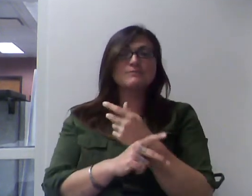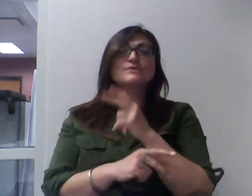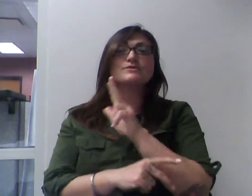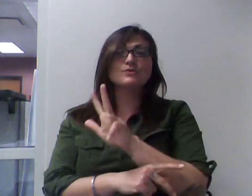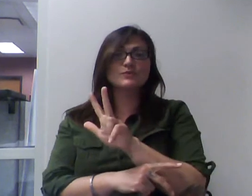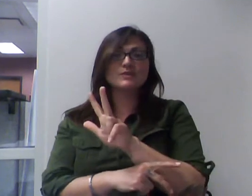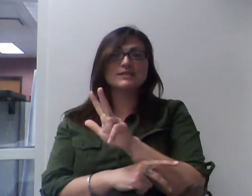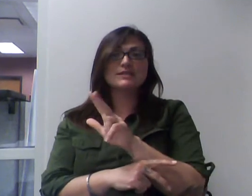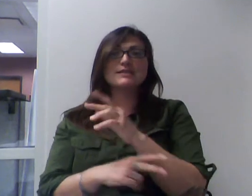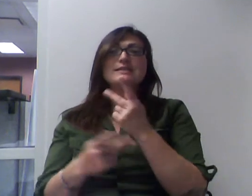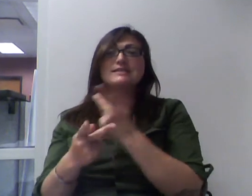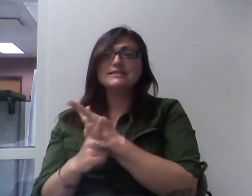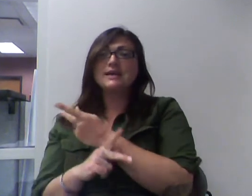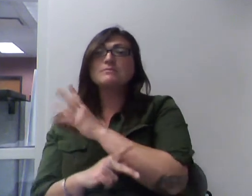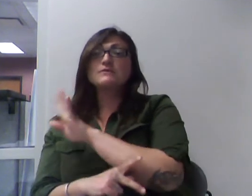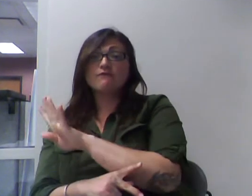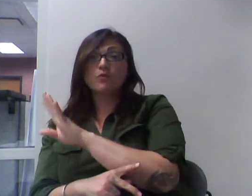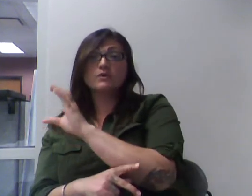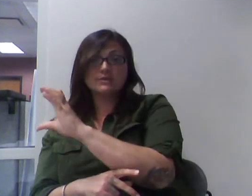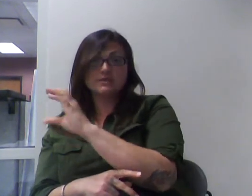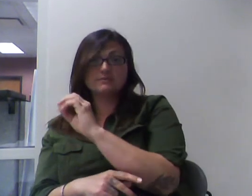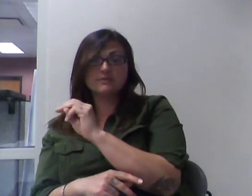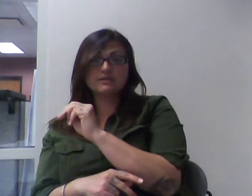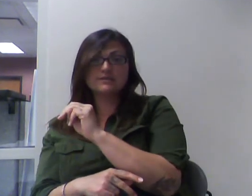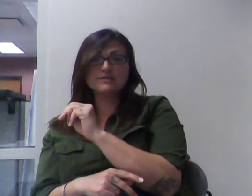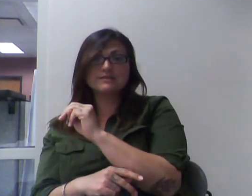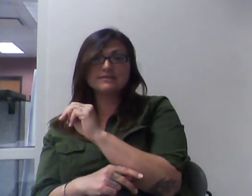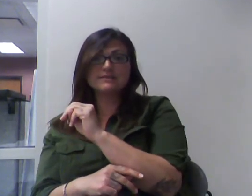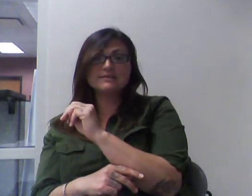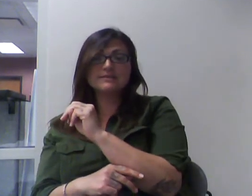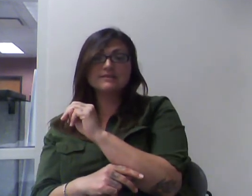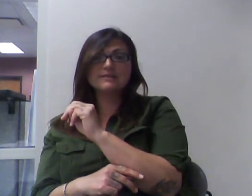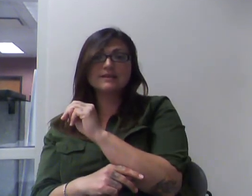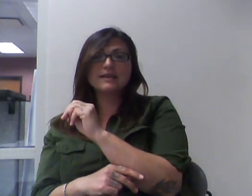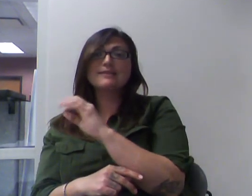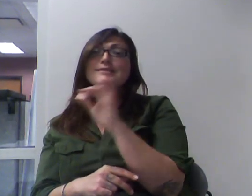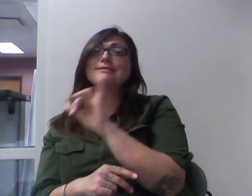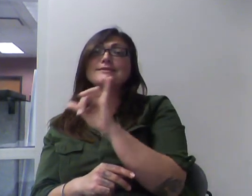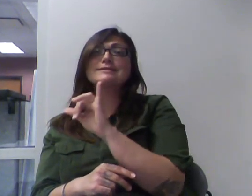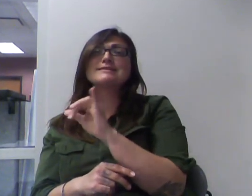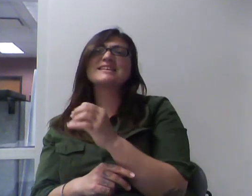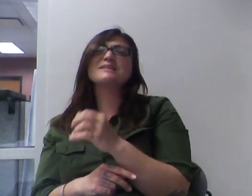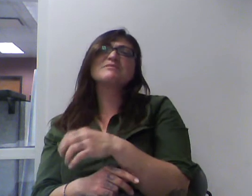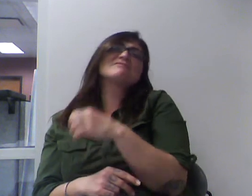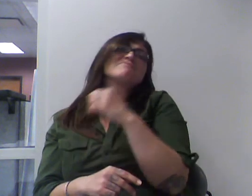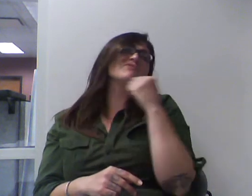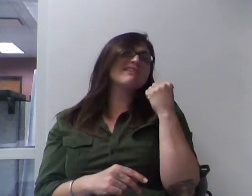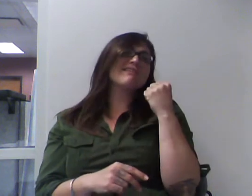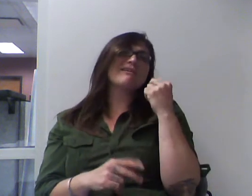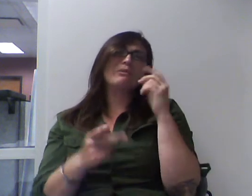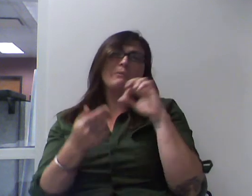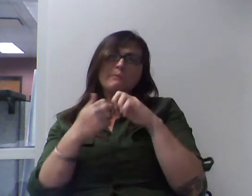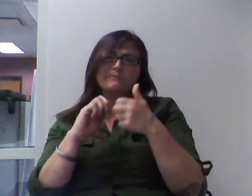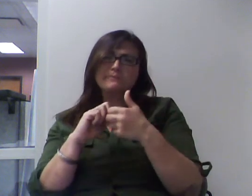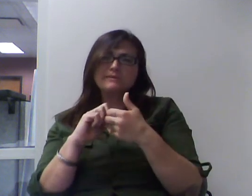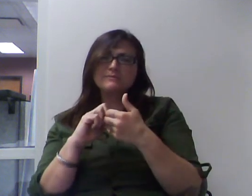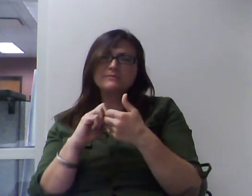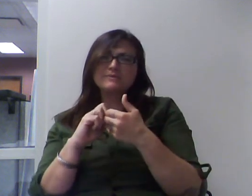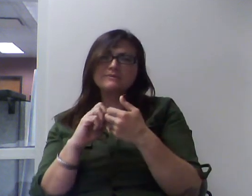94 centimeters. And just like the previous problem, have a little bit of a snag here. Centimeters, centimeters,